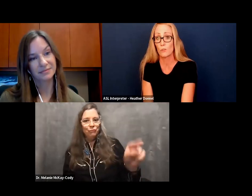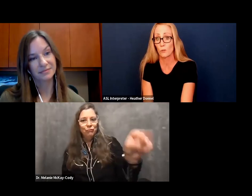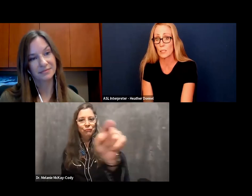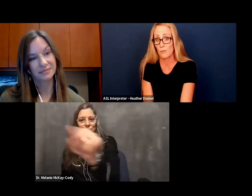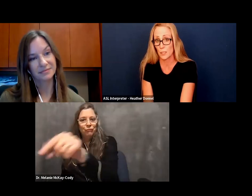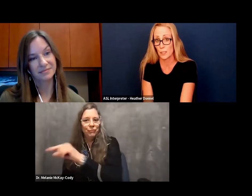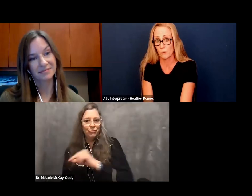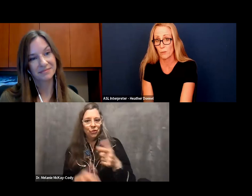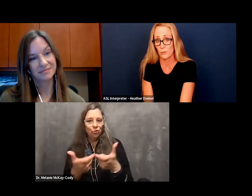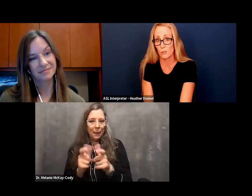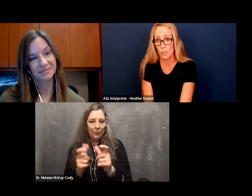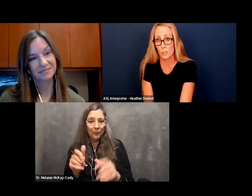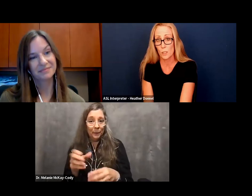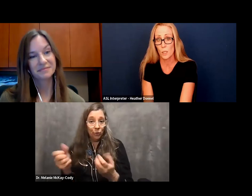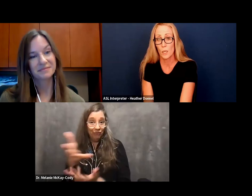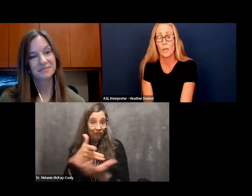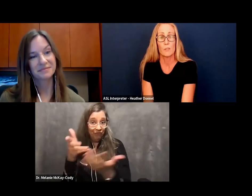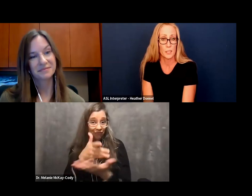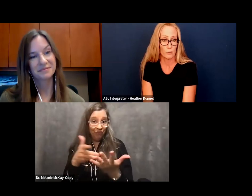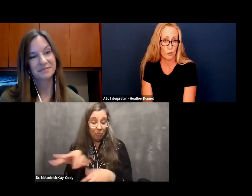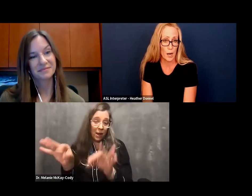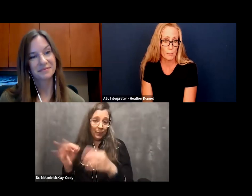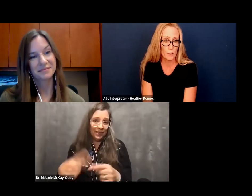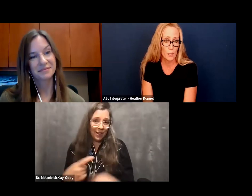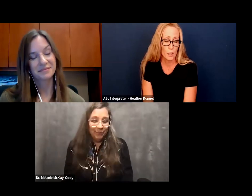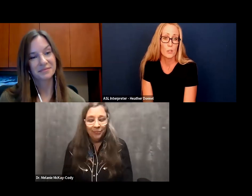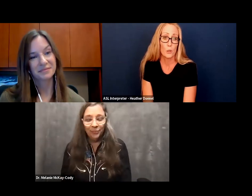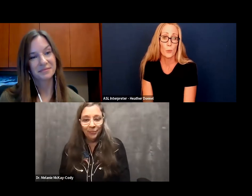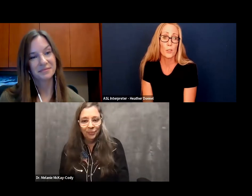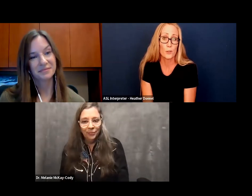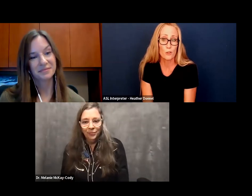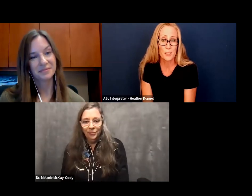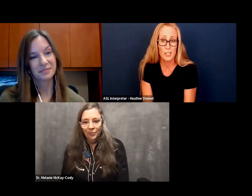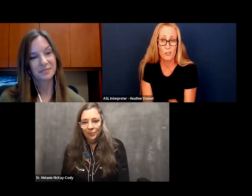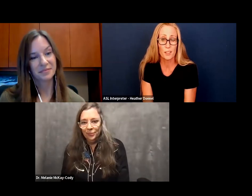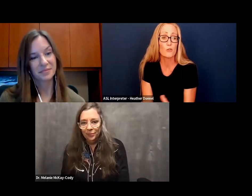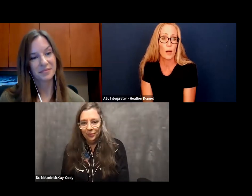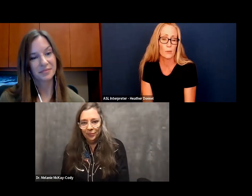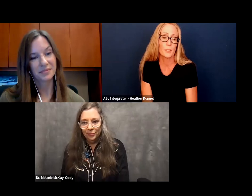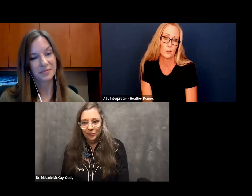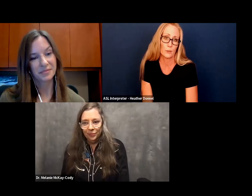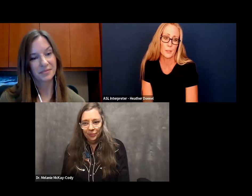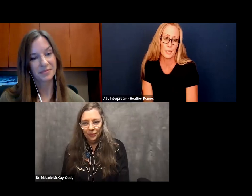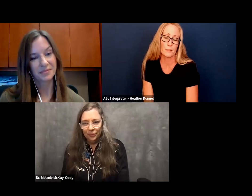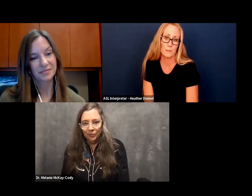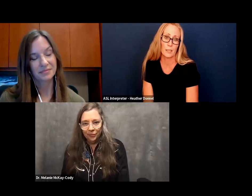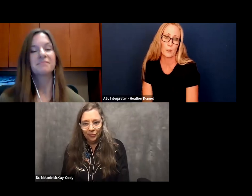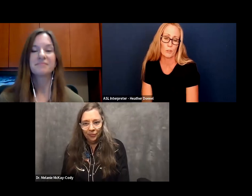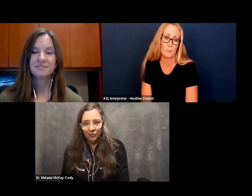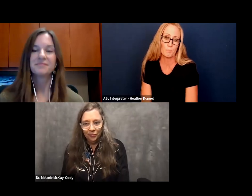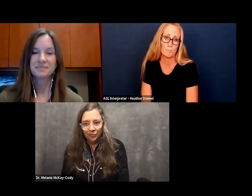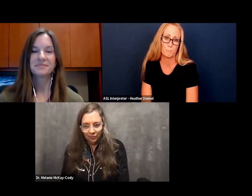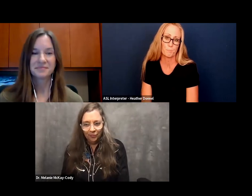able, he was free to visit the different reservations and visit different tribes. So through his socialization and his travels, he learned the sign